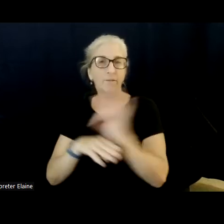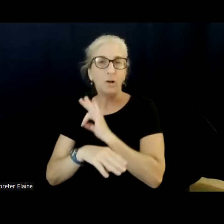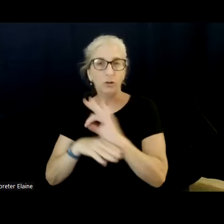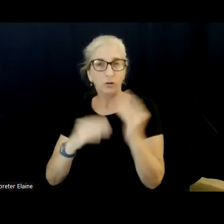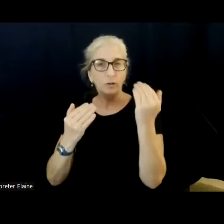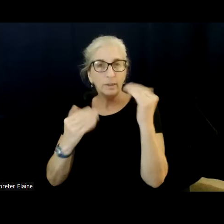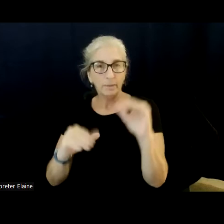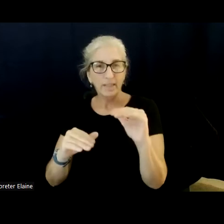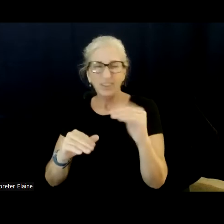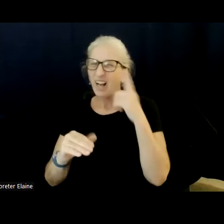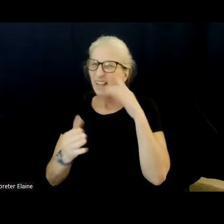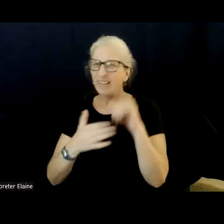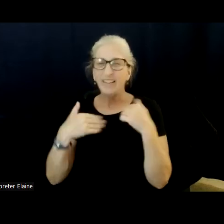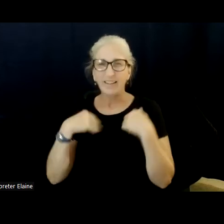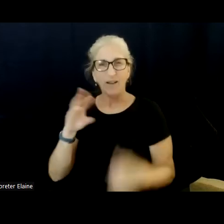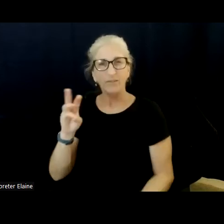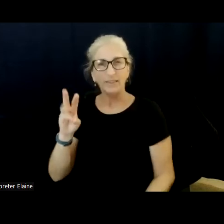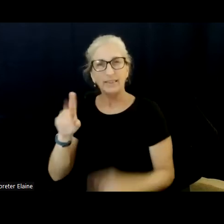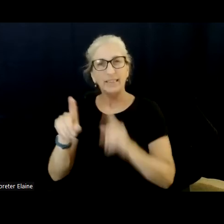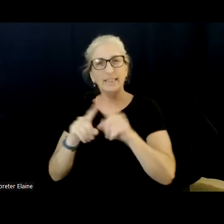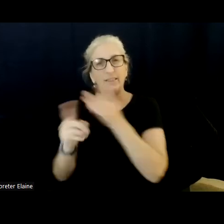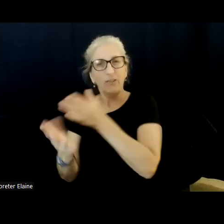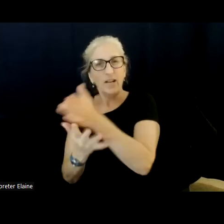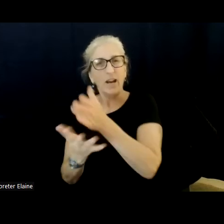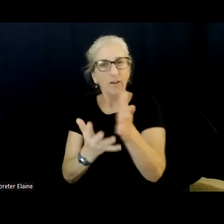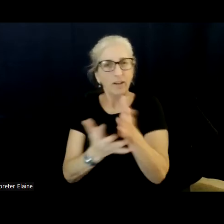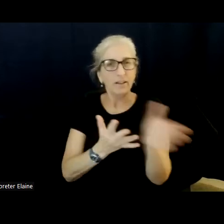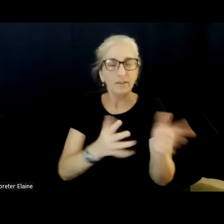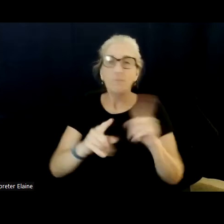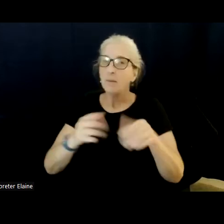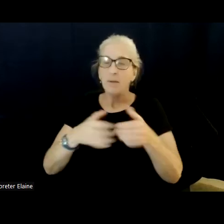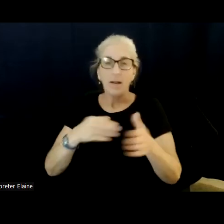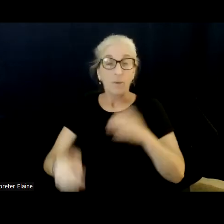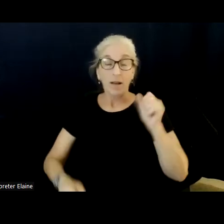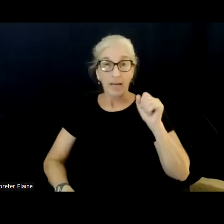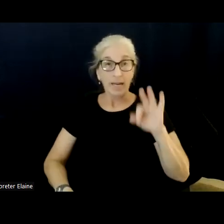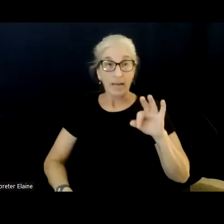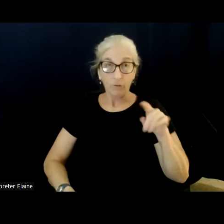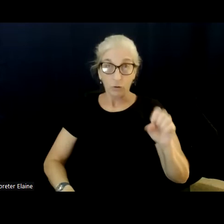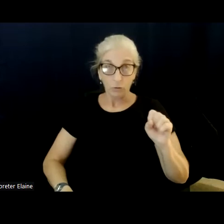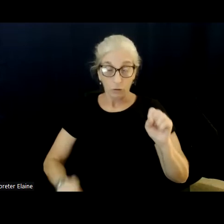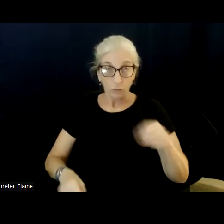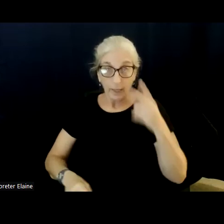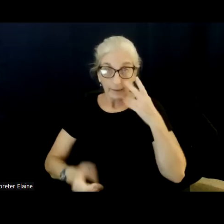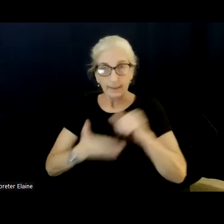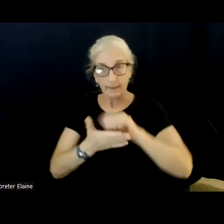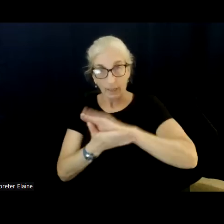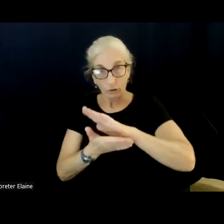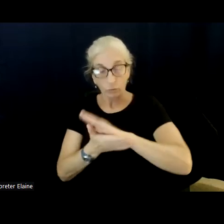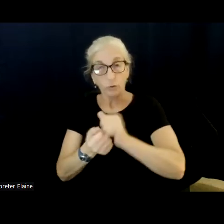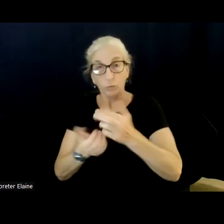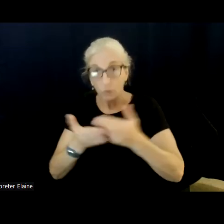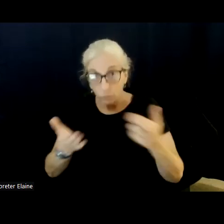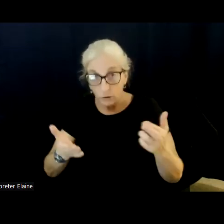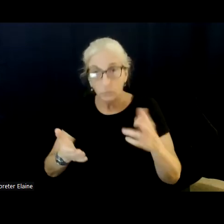I've, I've done that personally, but you could see how schools with good resources and interested development could really help turn children